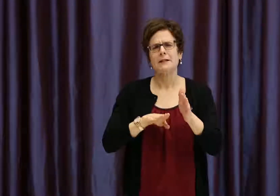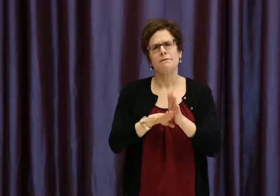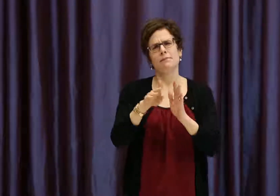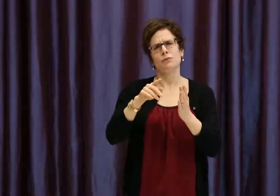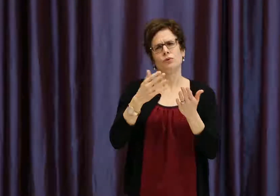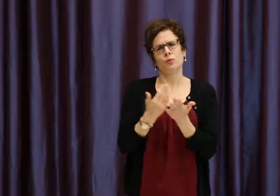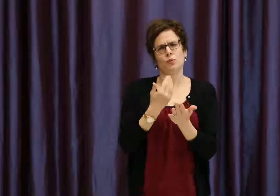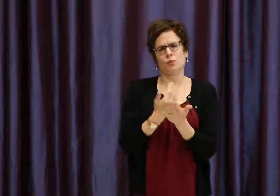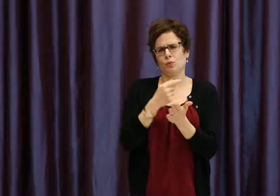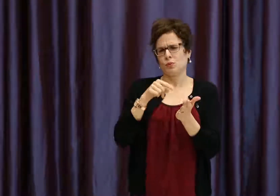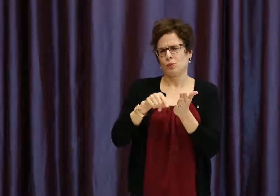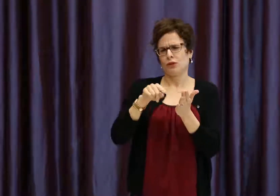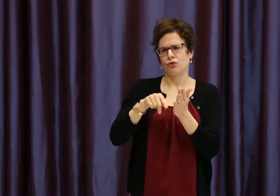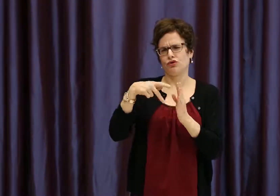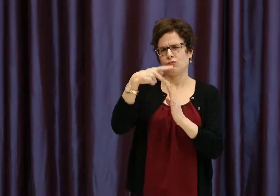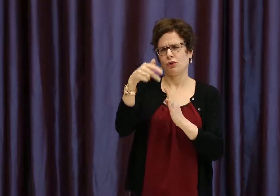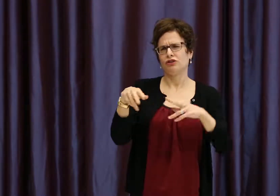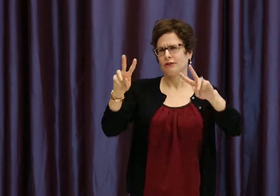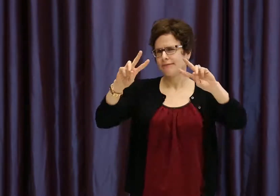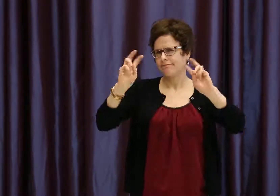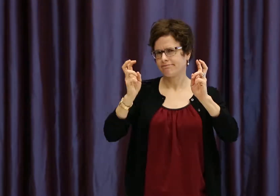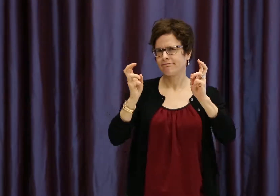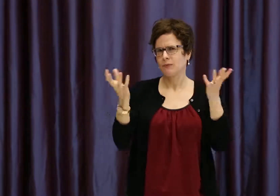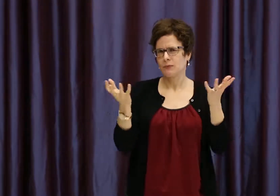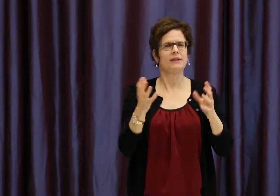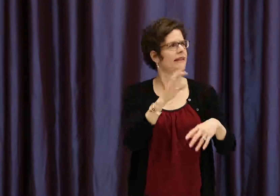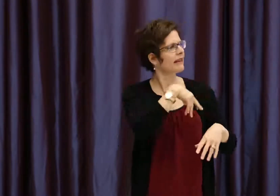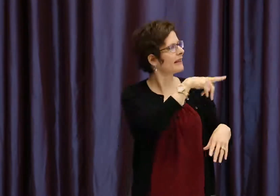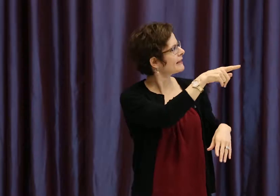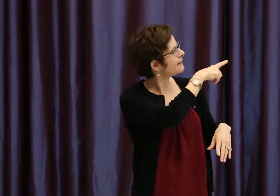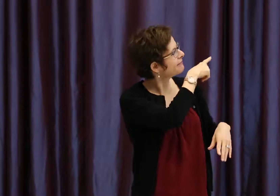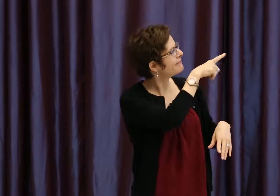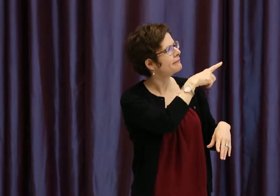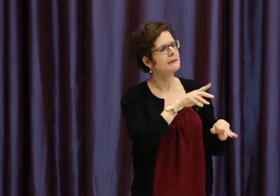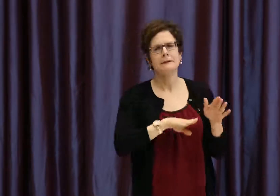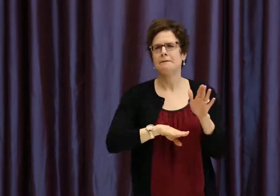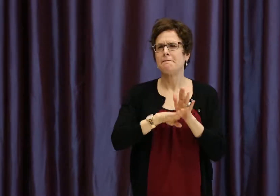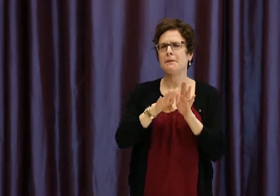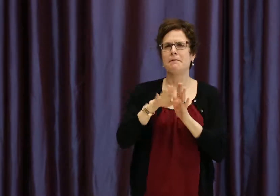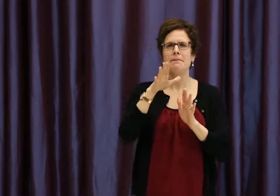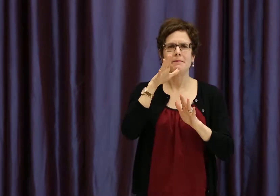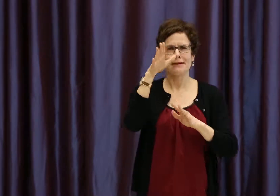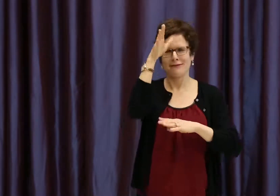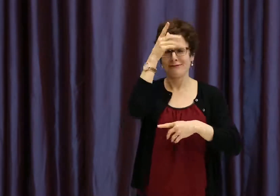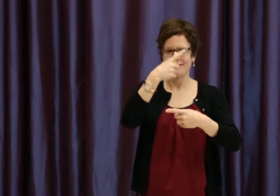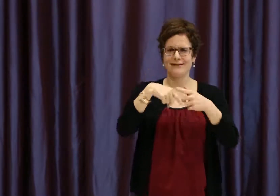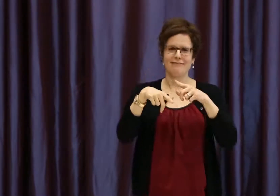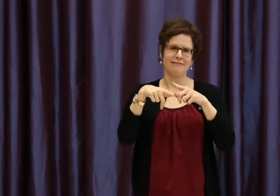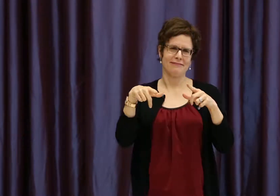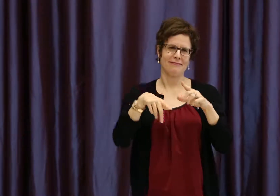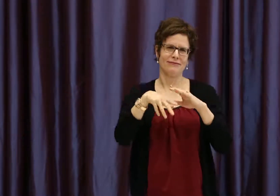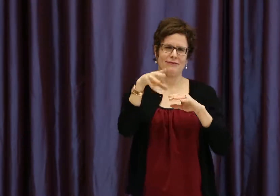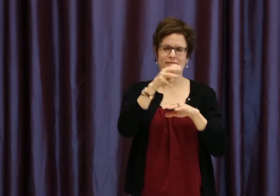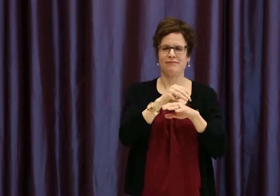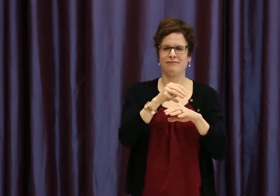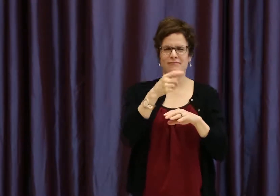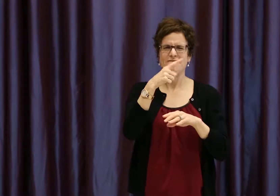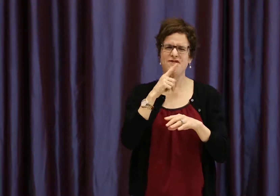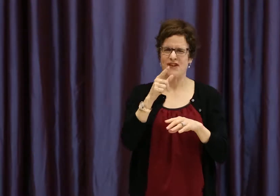I'm going to be speaking about the research that I've been doing that's specifically geared towards developing a parent sign language curriculum.